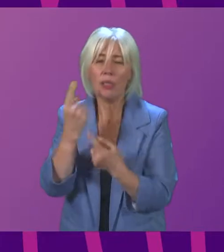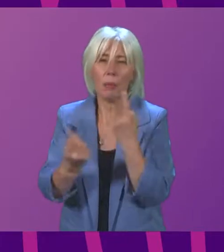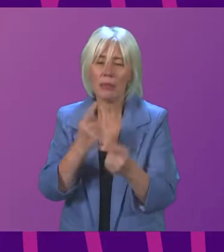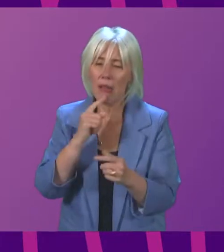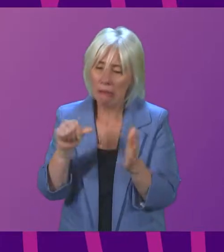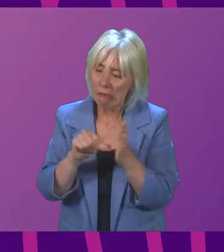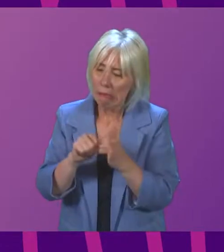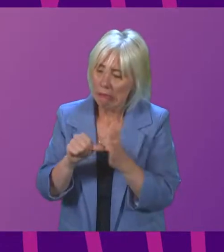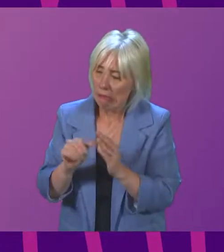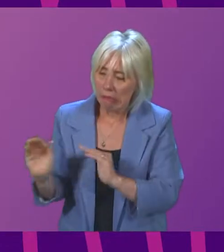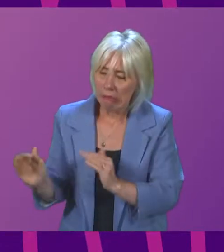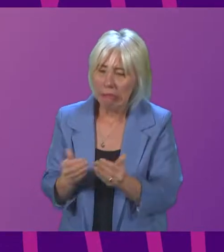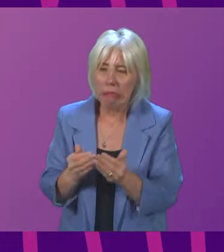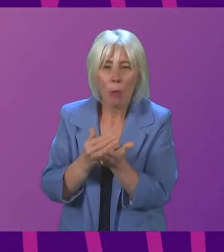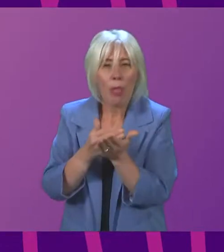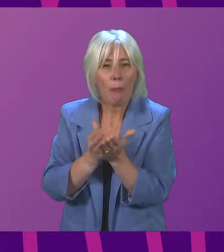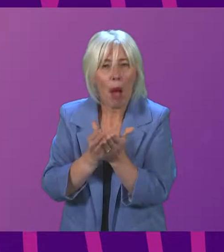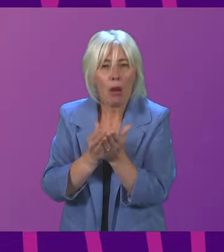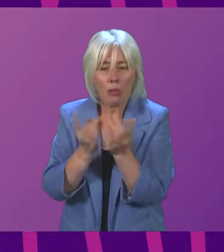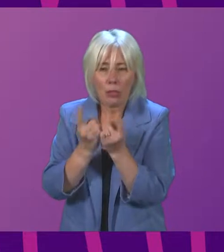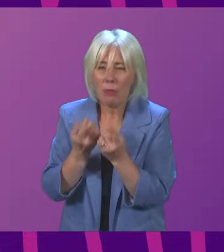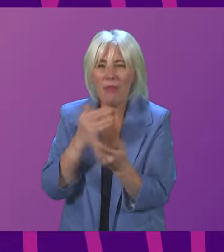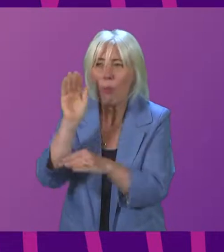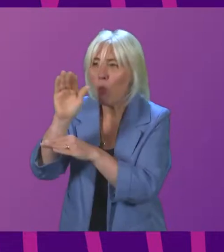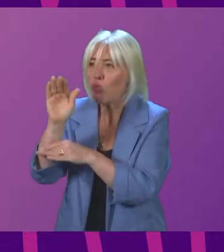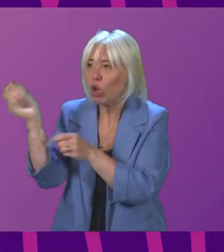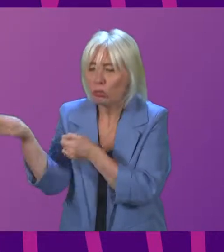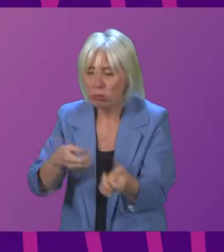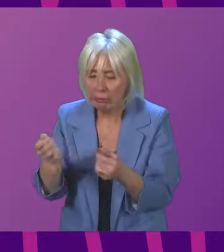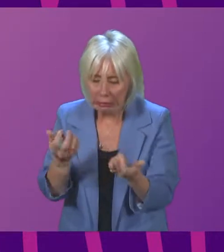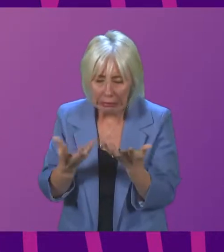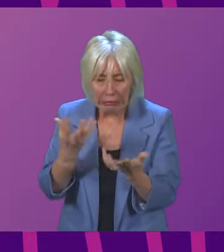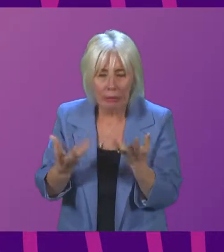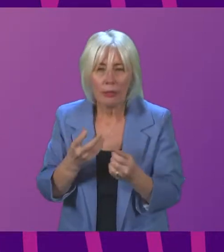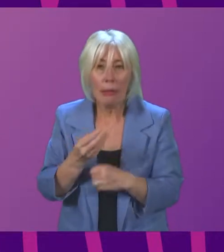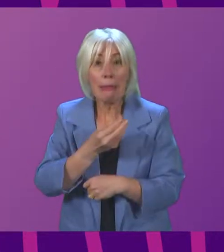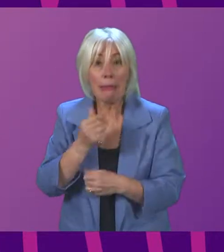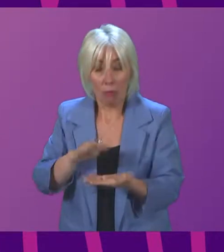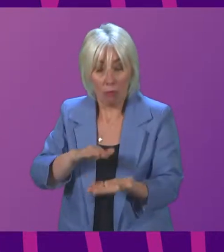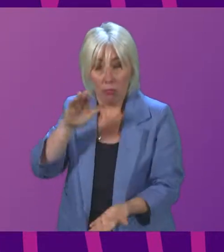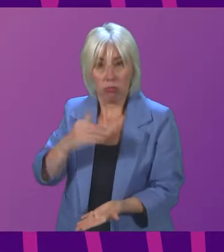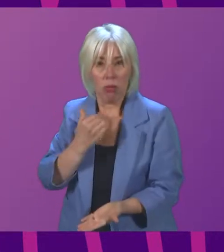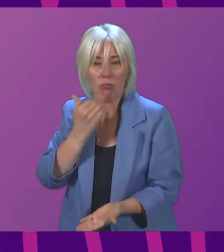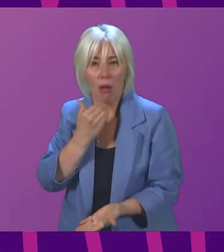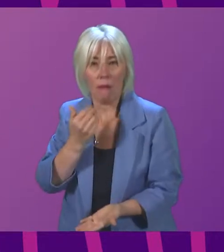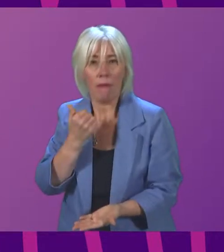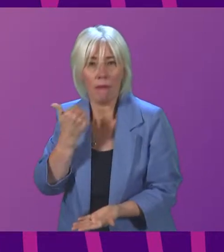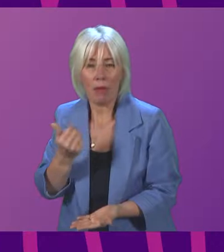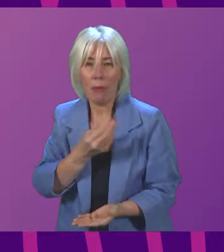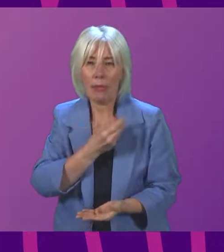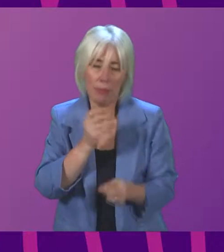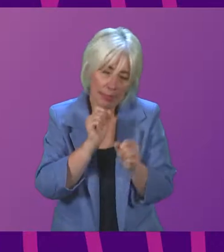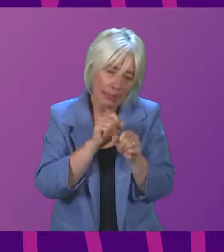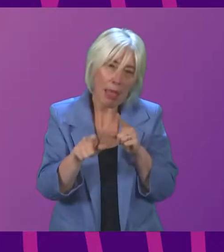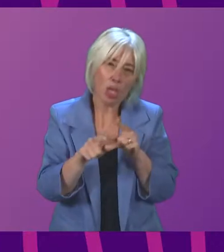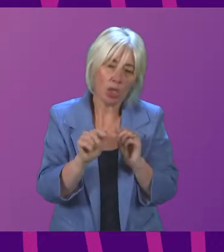issues with, particularly with imported components. Some manufacturers do have stock availability and specialist retailers are